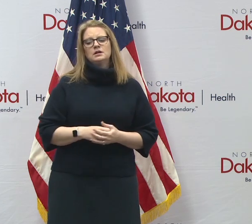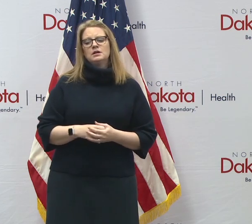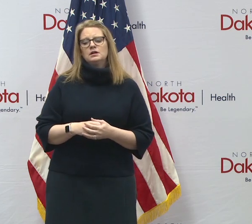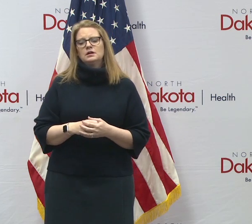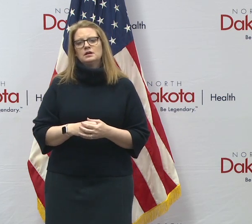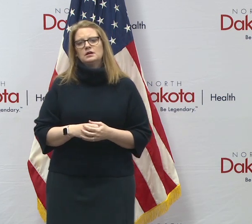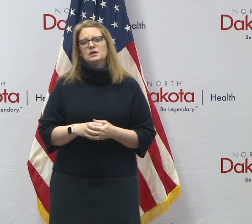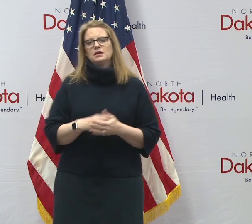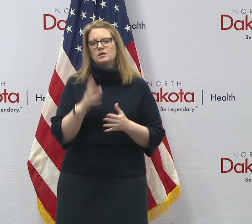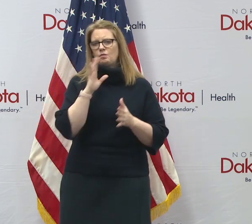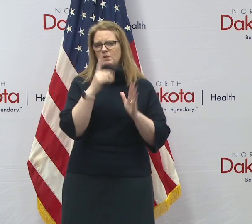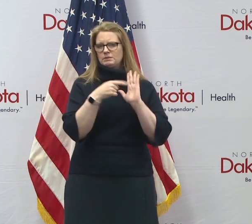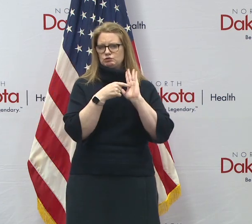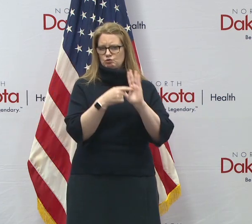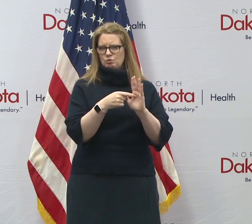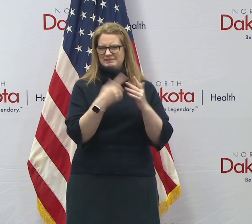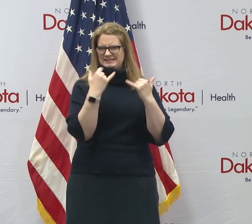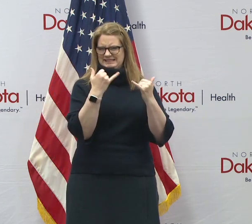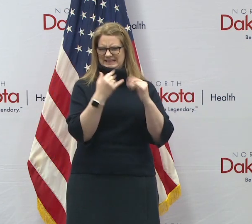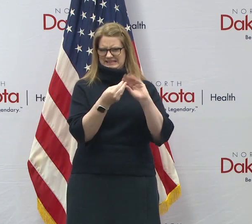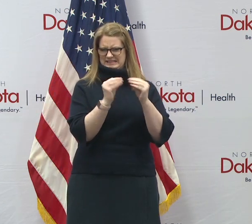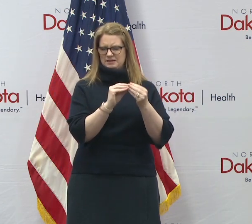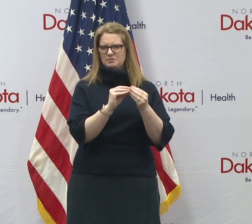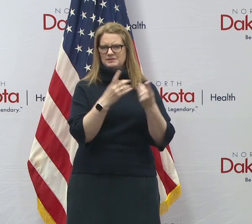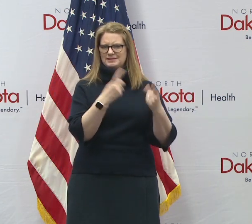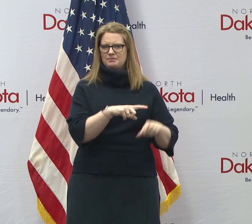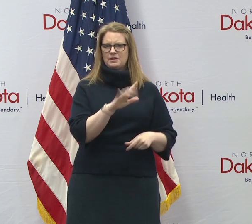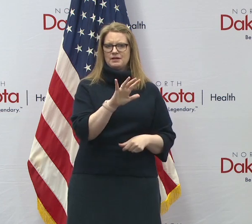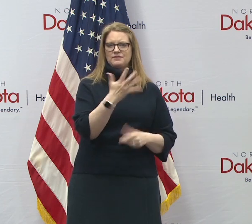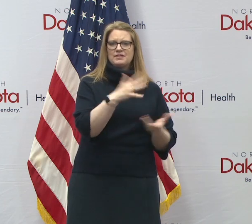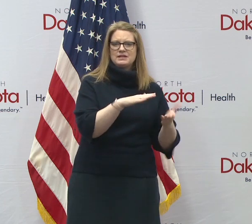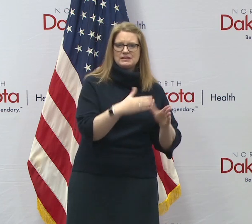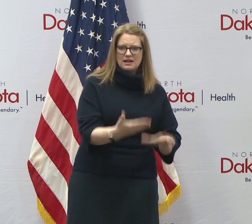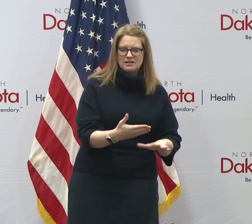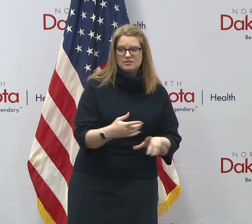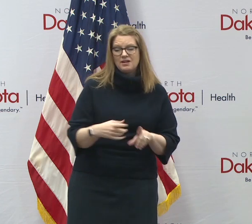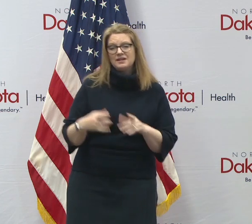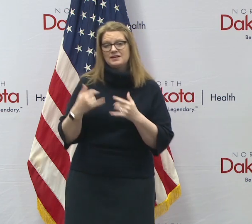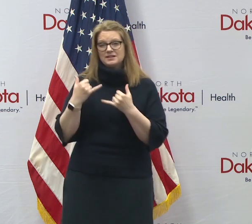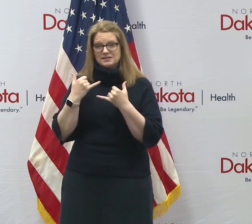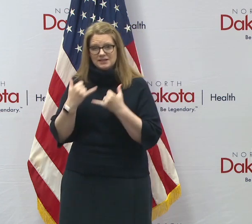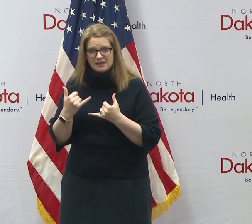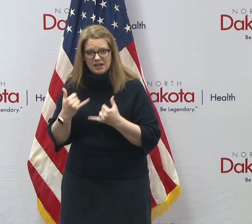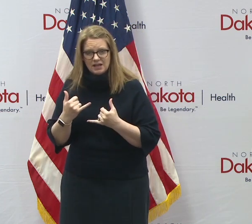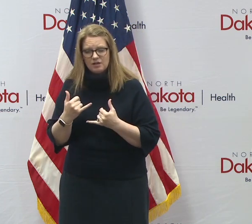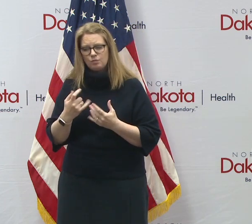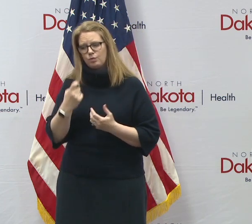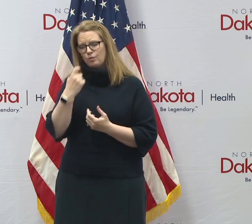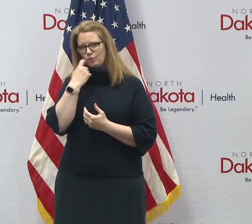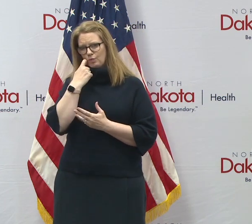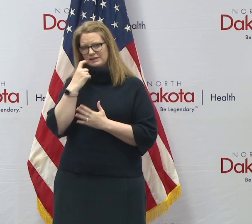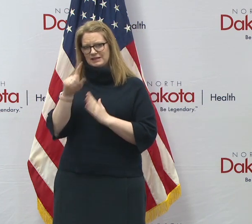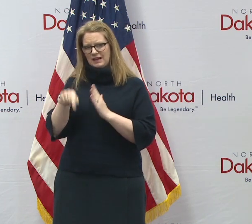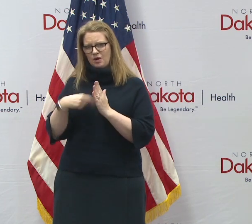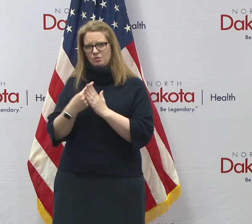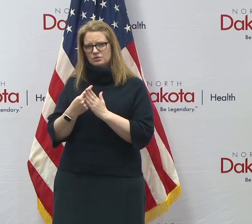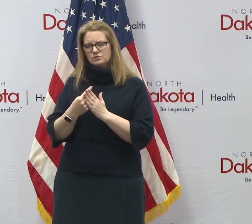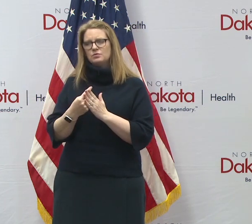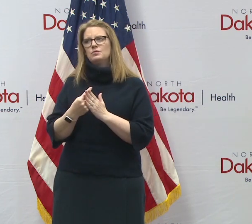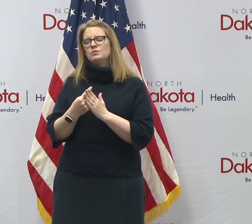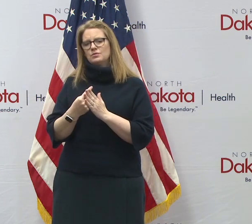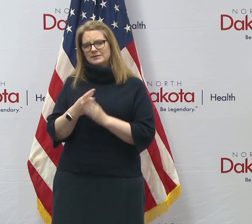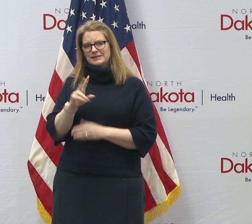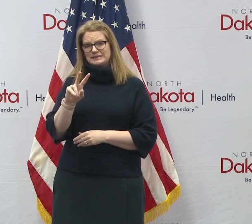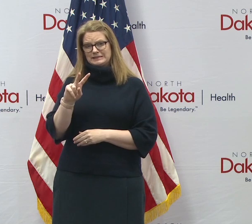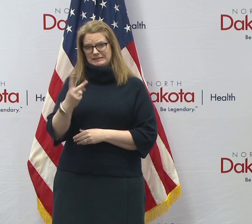and that'll be shown in today's numbers as our fifth death. But we've also become aware just in recent hours that there was a second